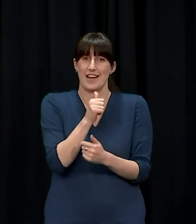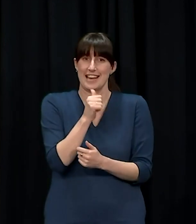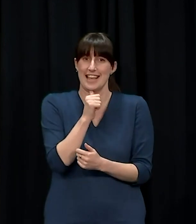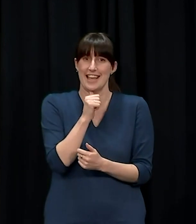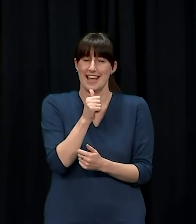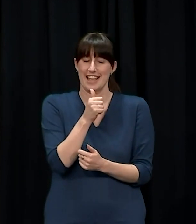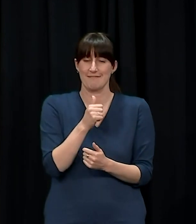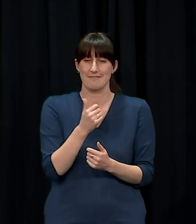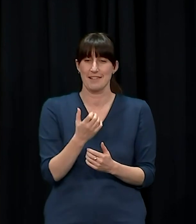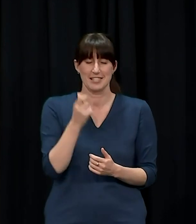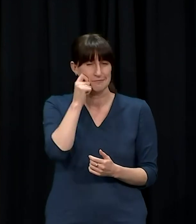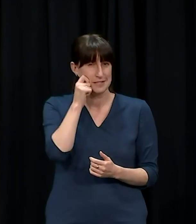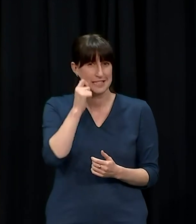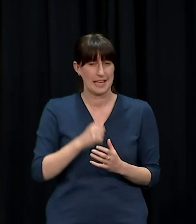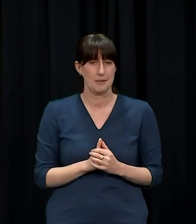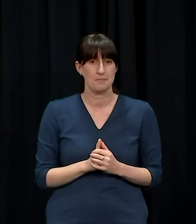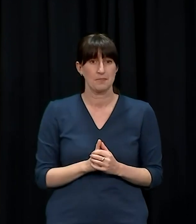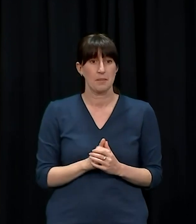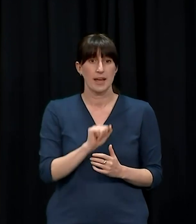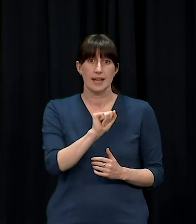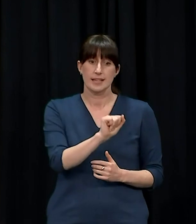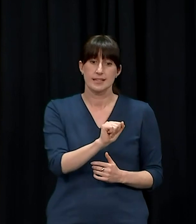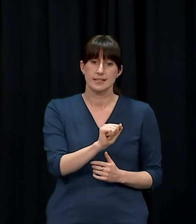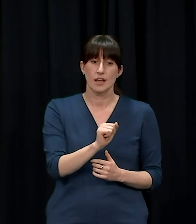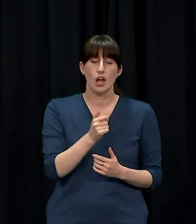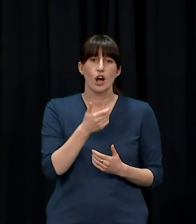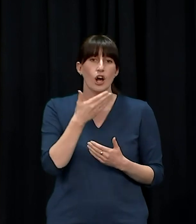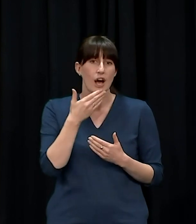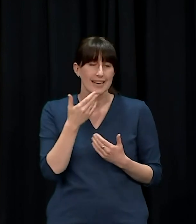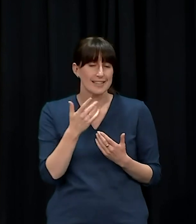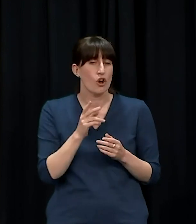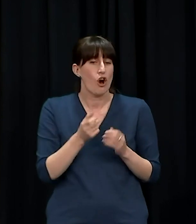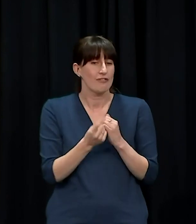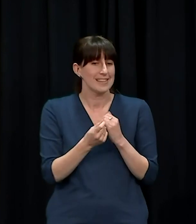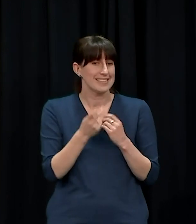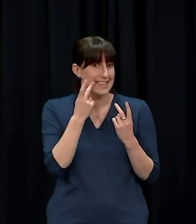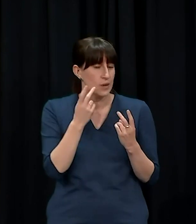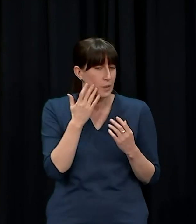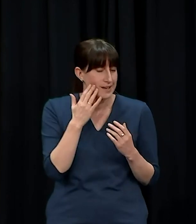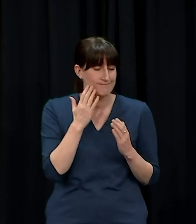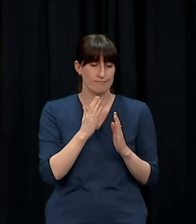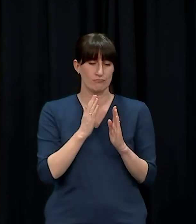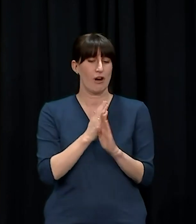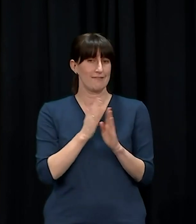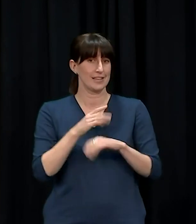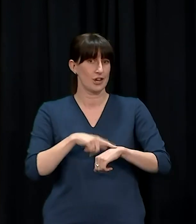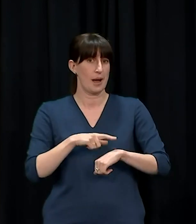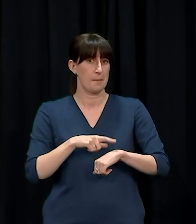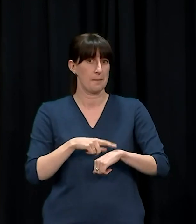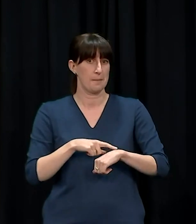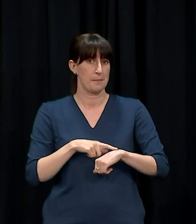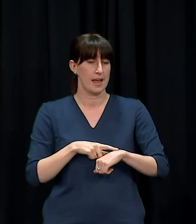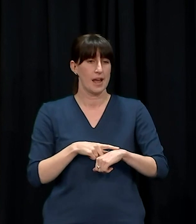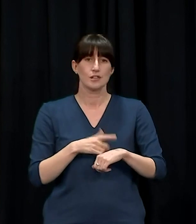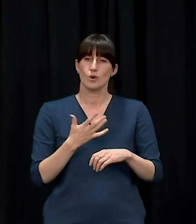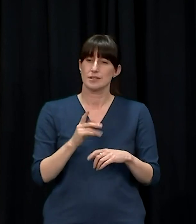public arena, but he saved a lot of his kindness for private moments. For Labour MPs in particular and